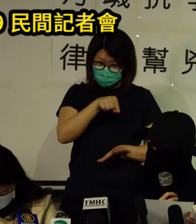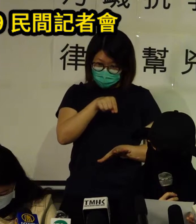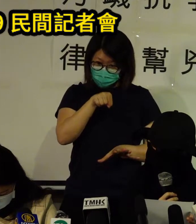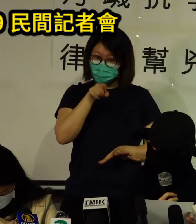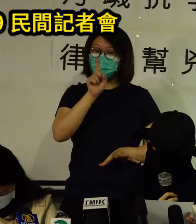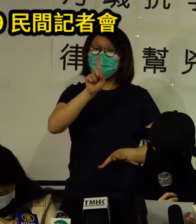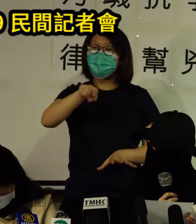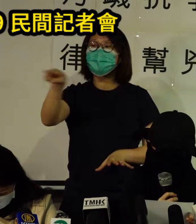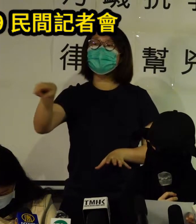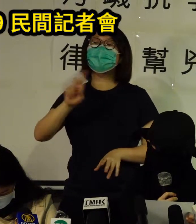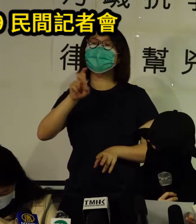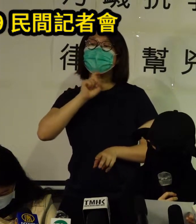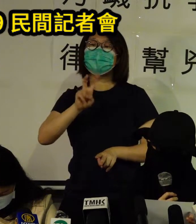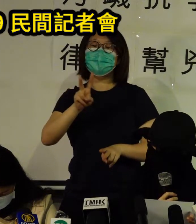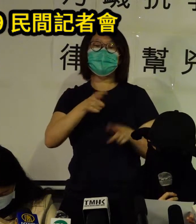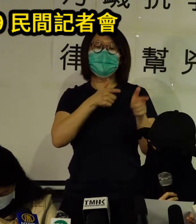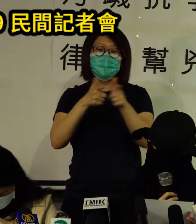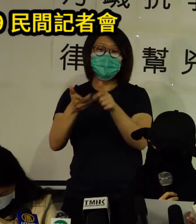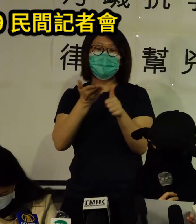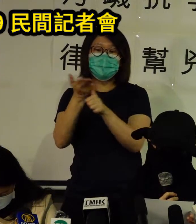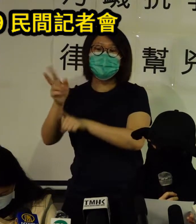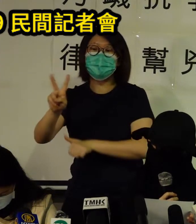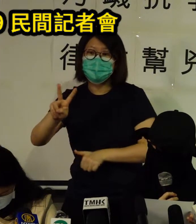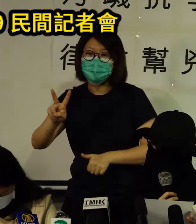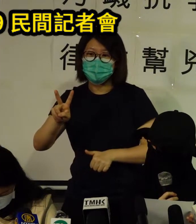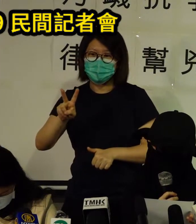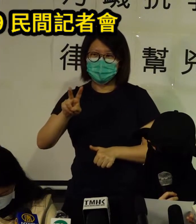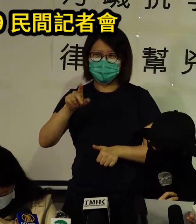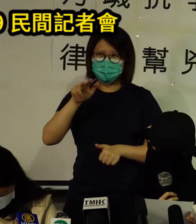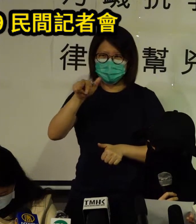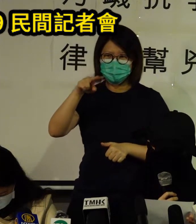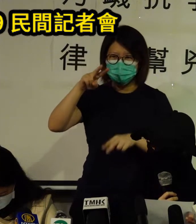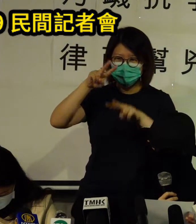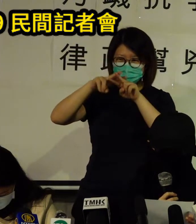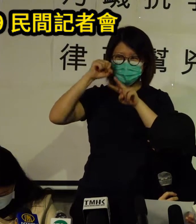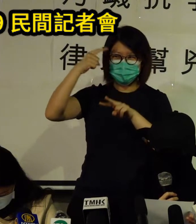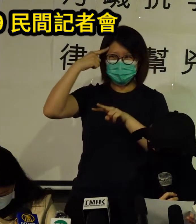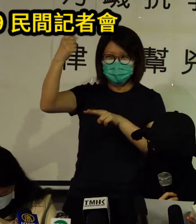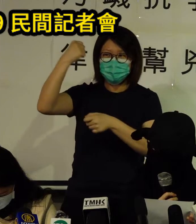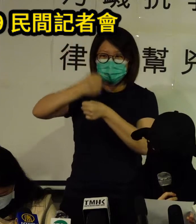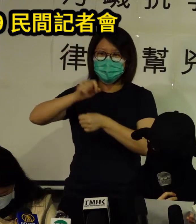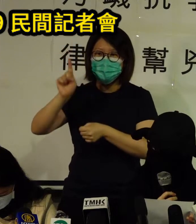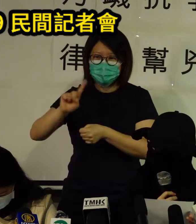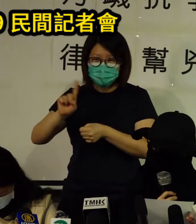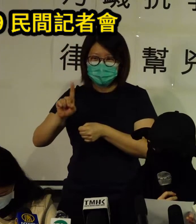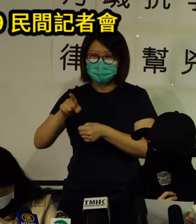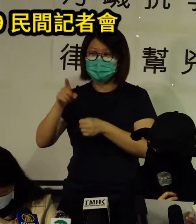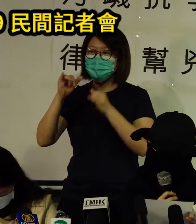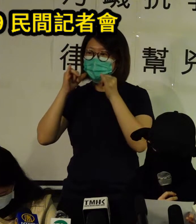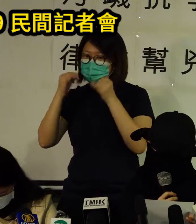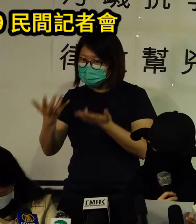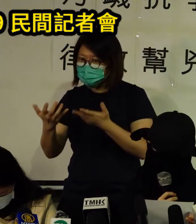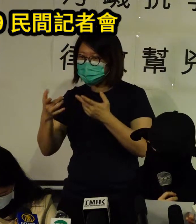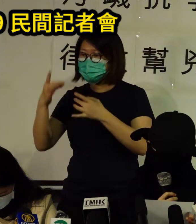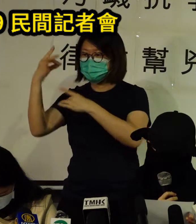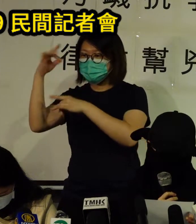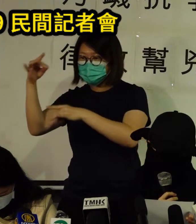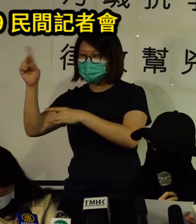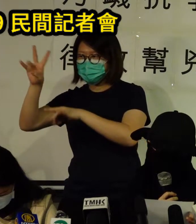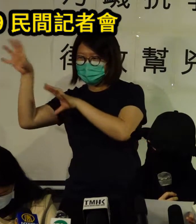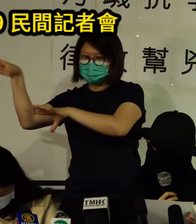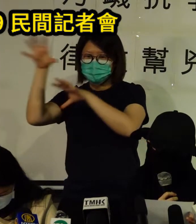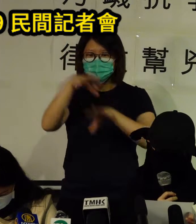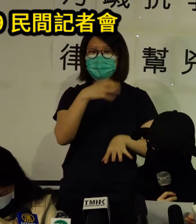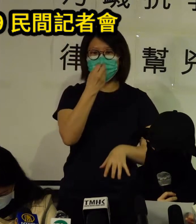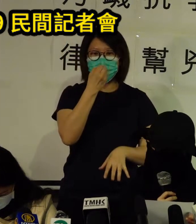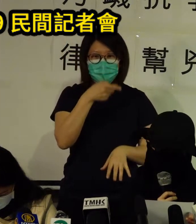are Our leadership is set on a war on peace slandering freedom and peace-ving